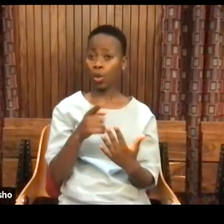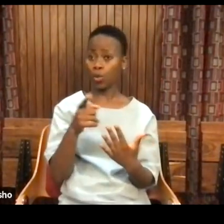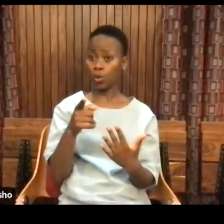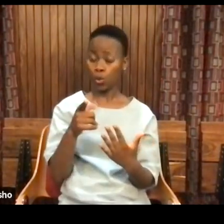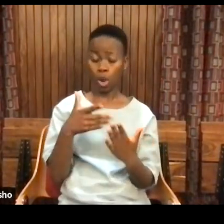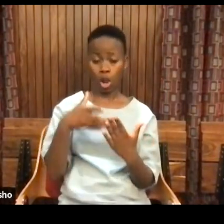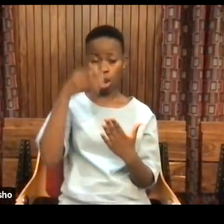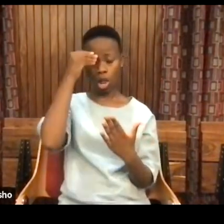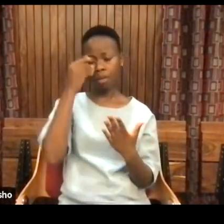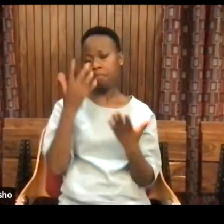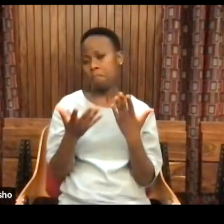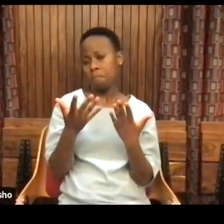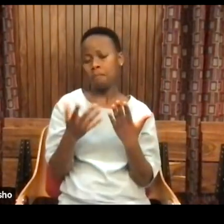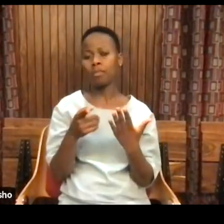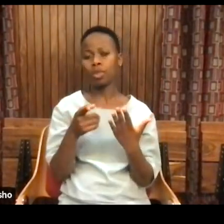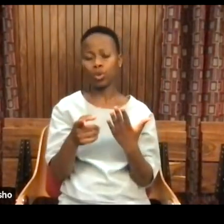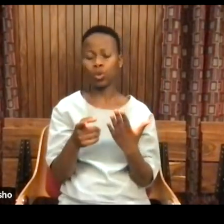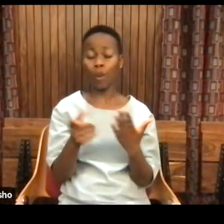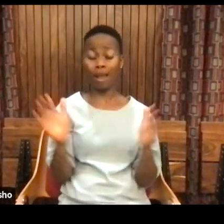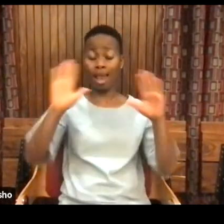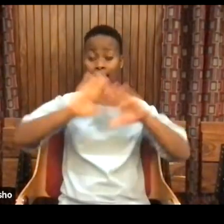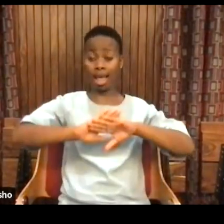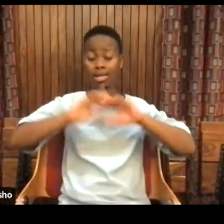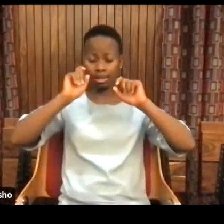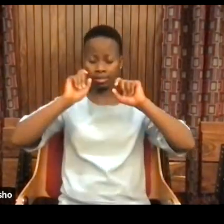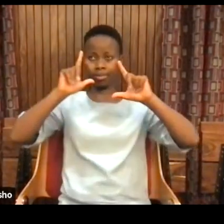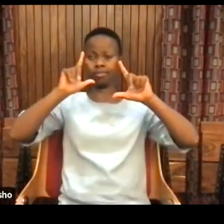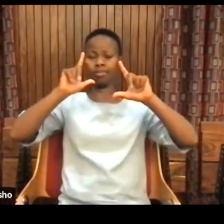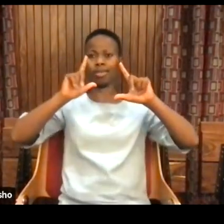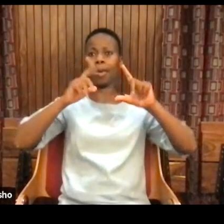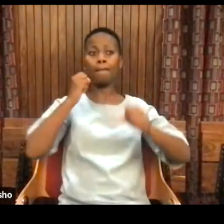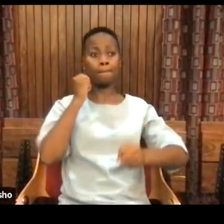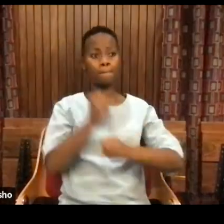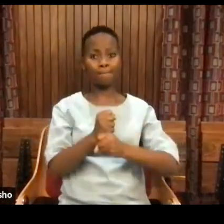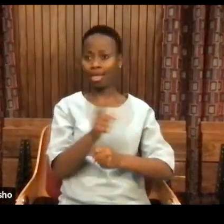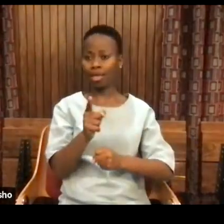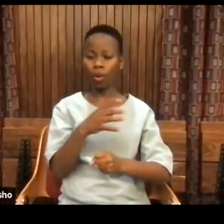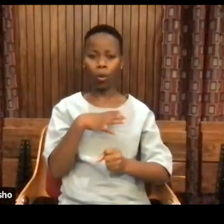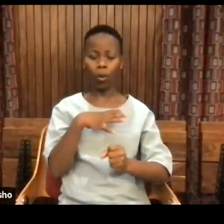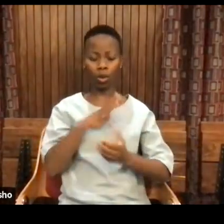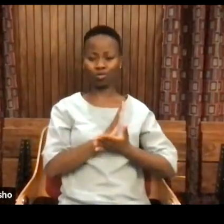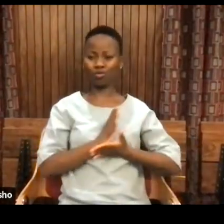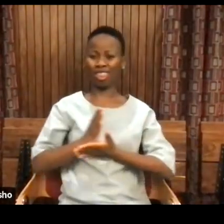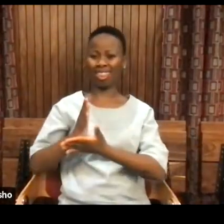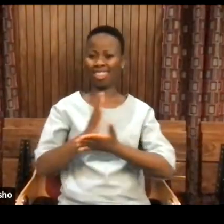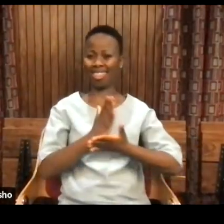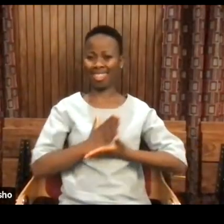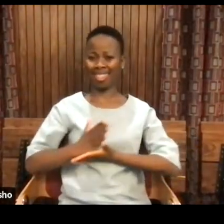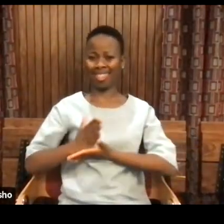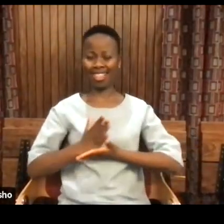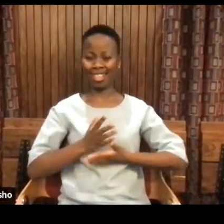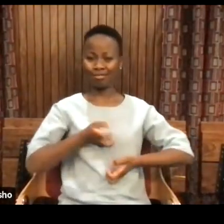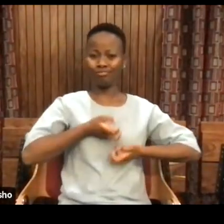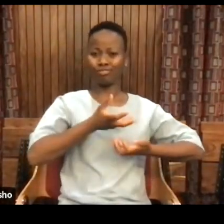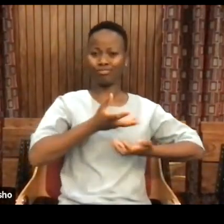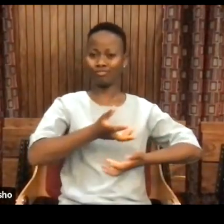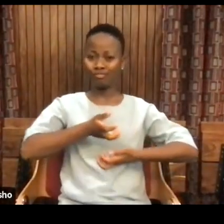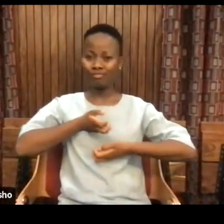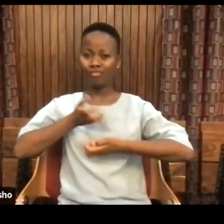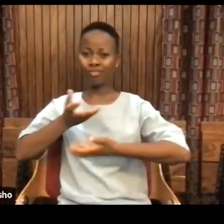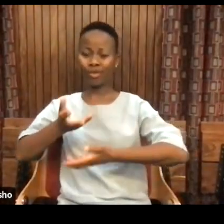It makes you awake at